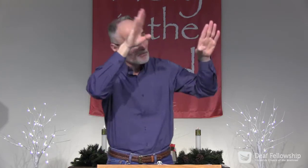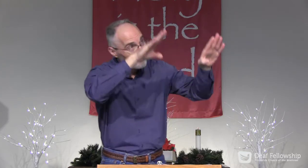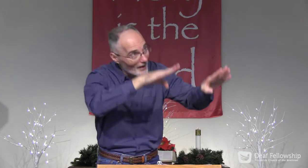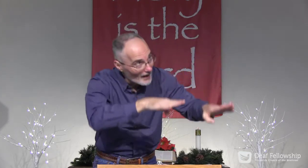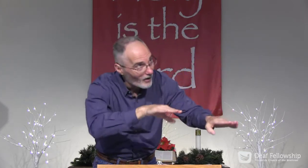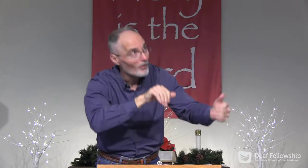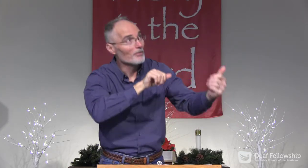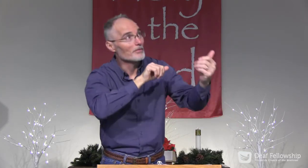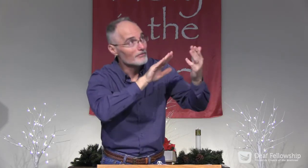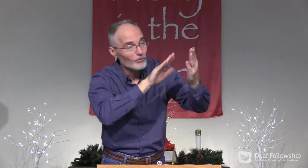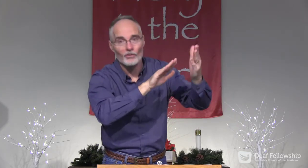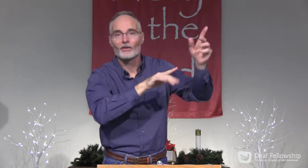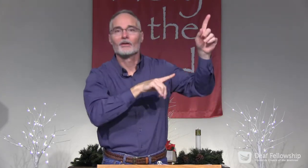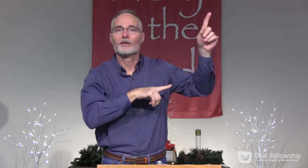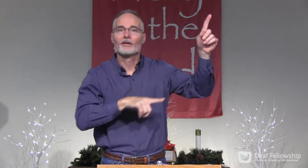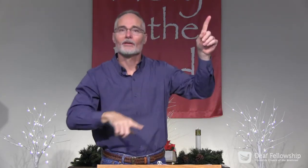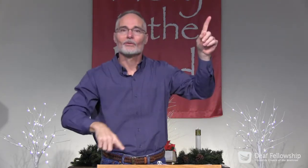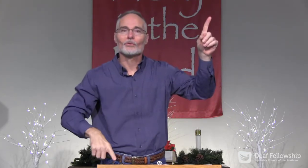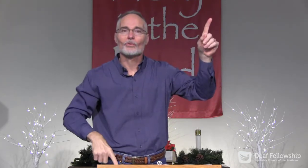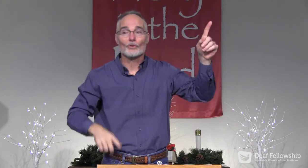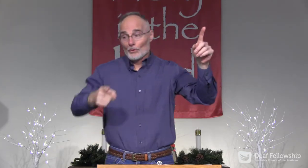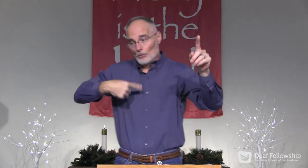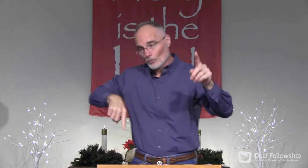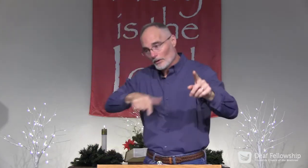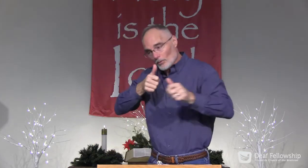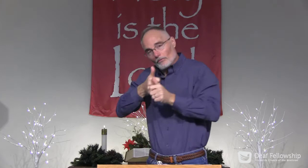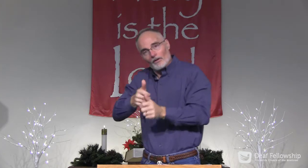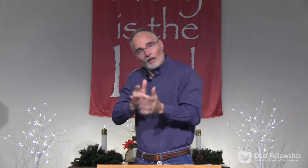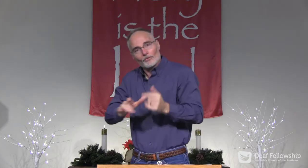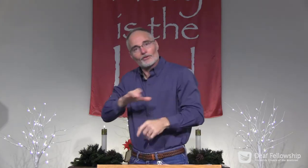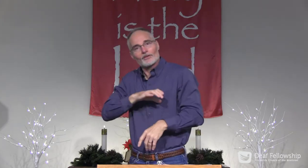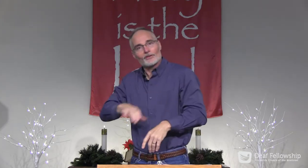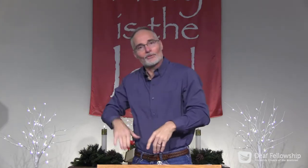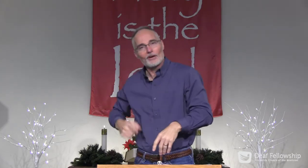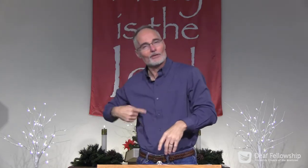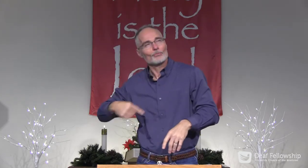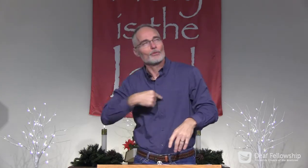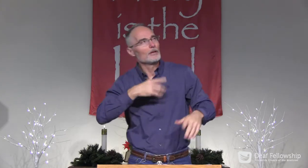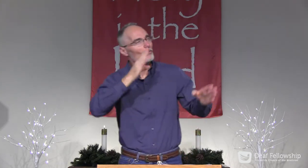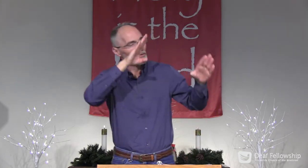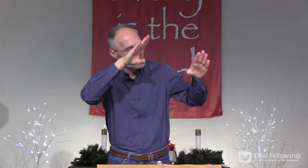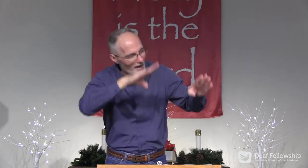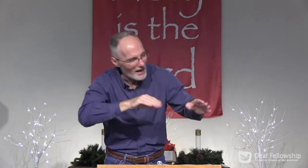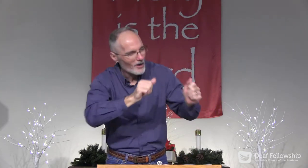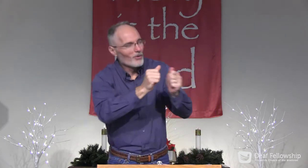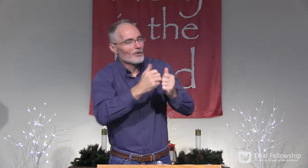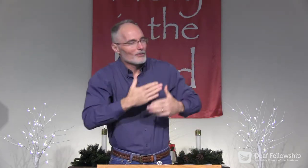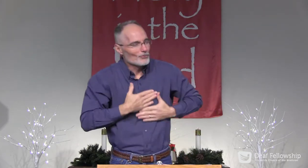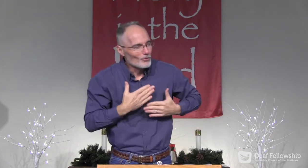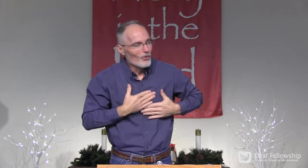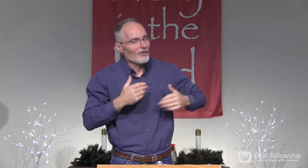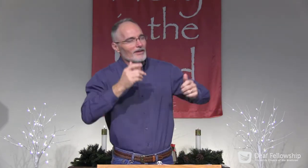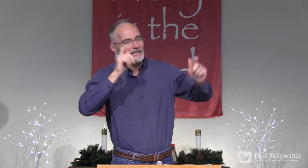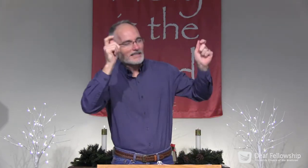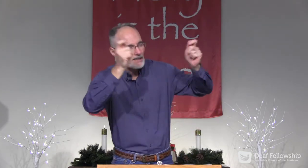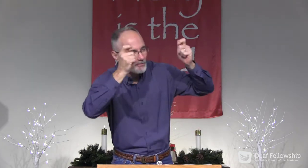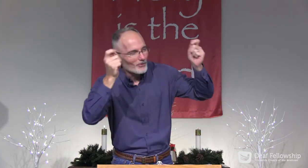All will look to Him. All will bow before Him. Those who follow Jesus Christ, we will bow